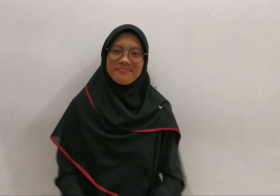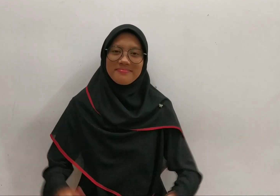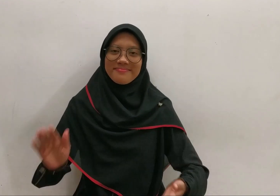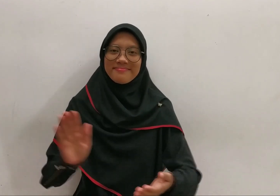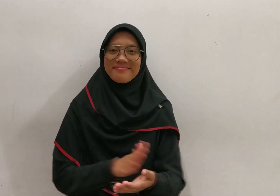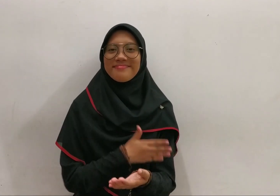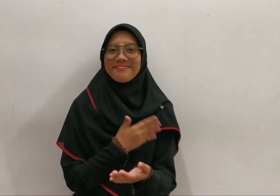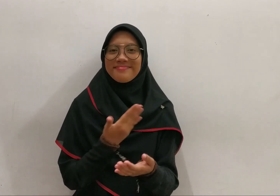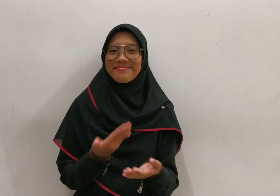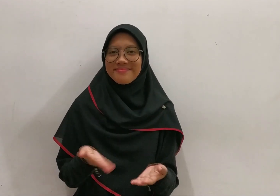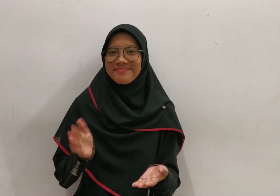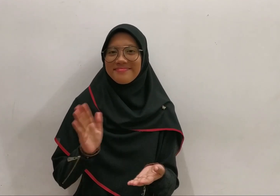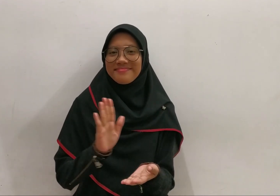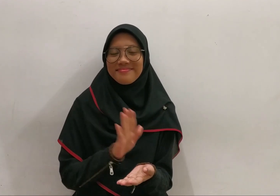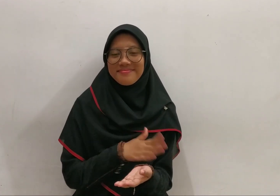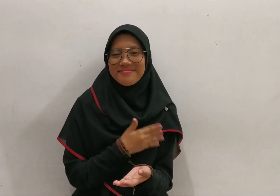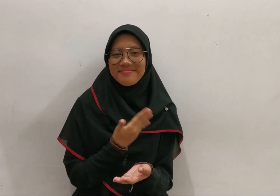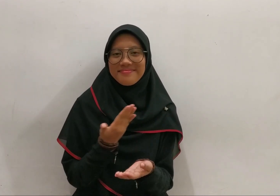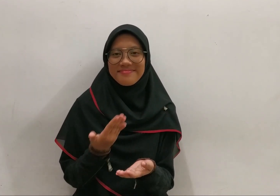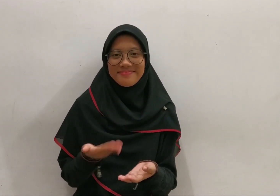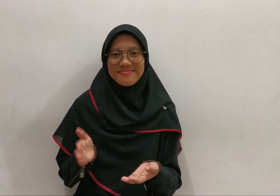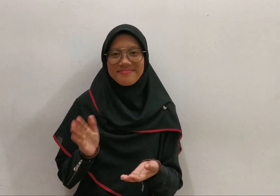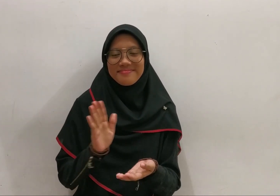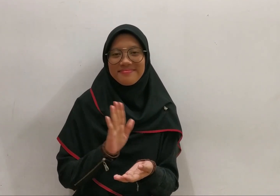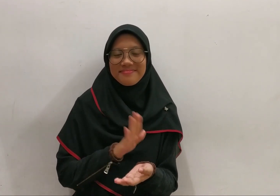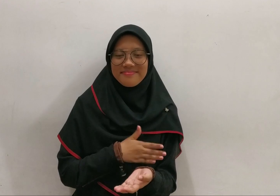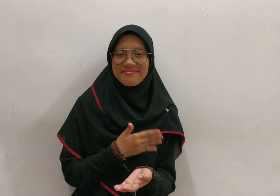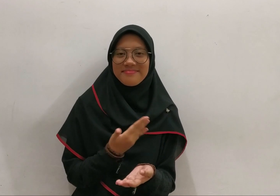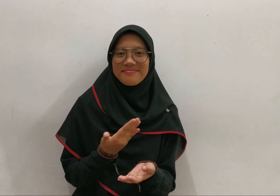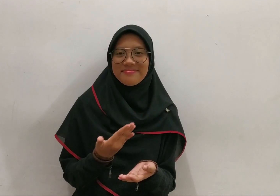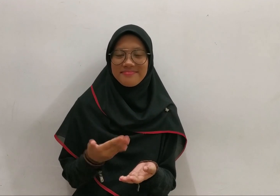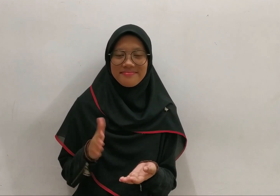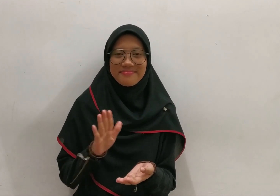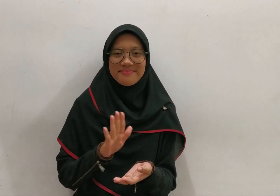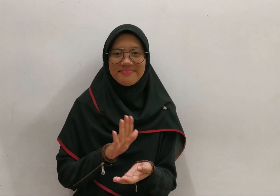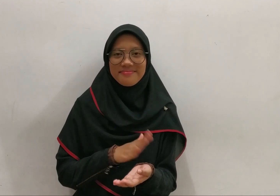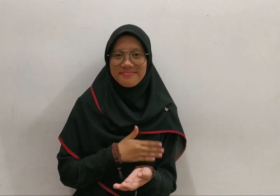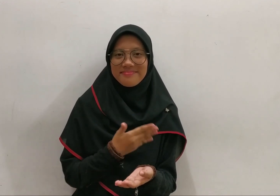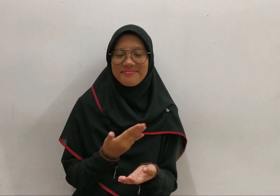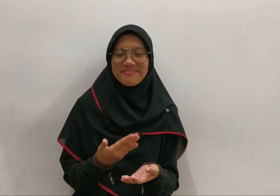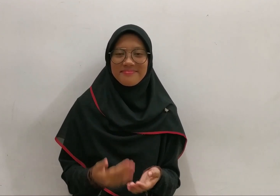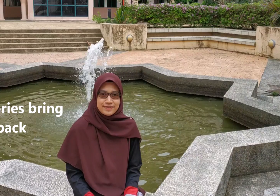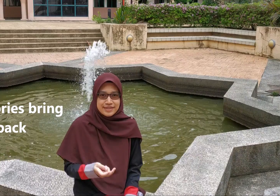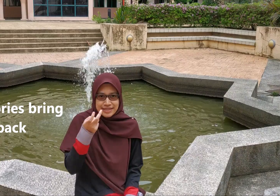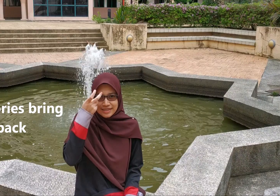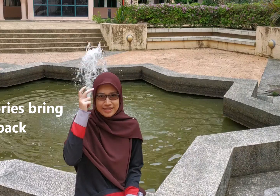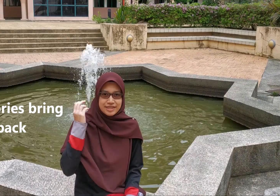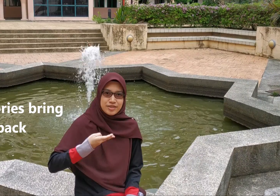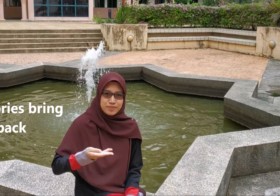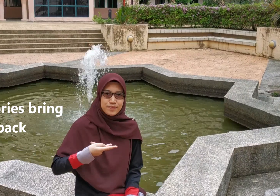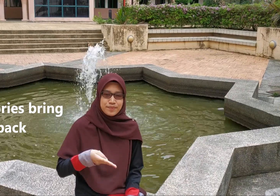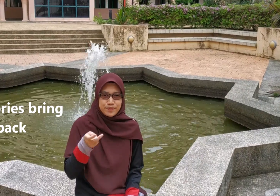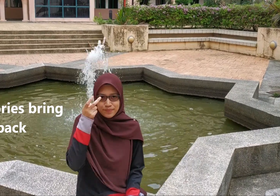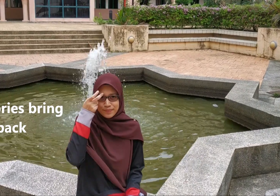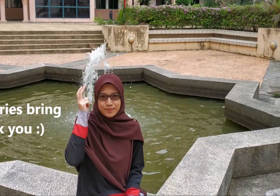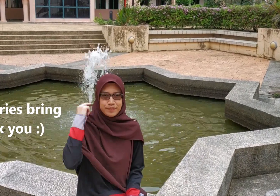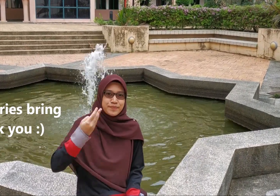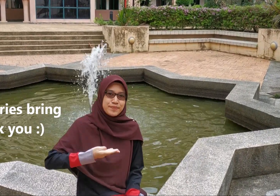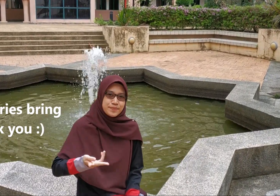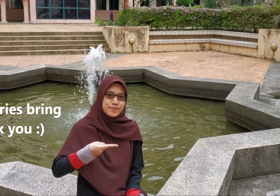-do Memories bring back,